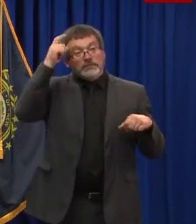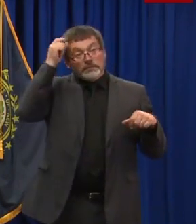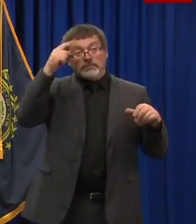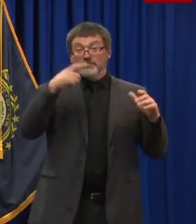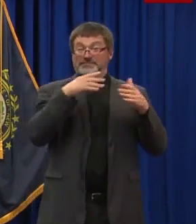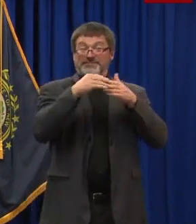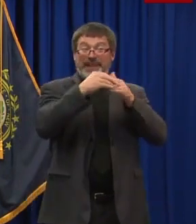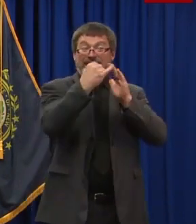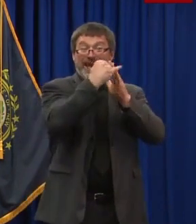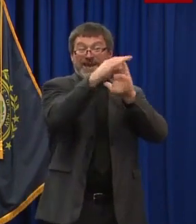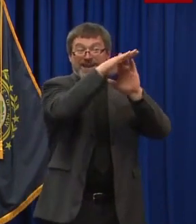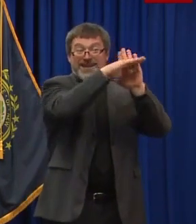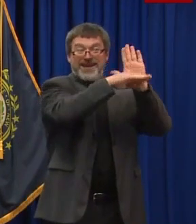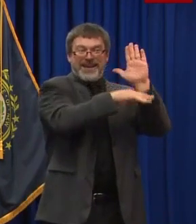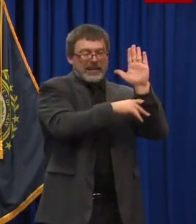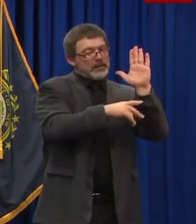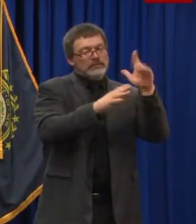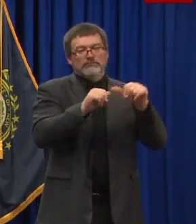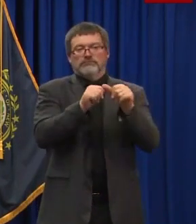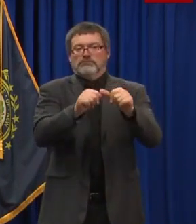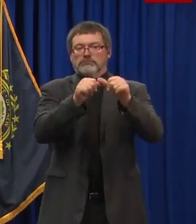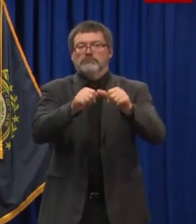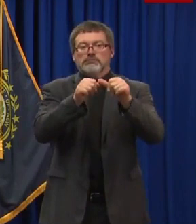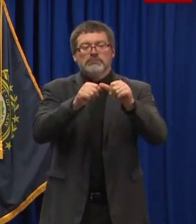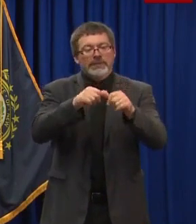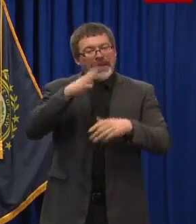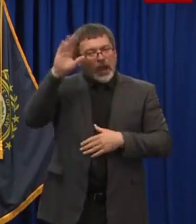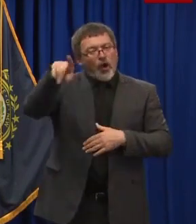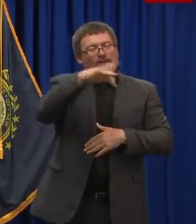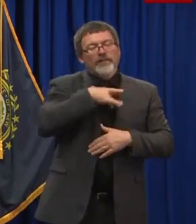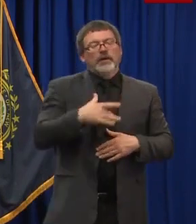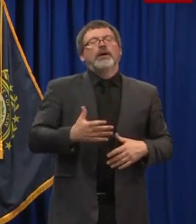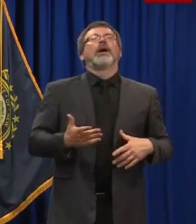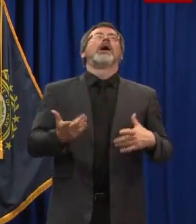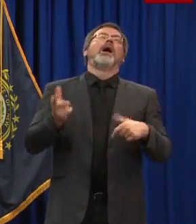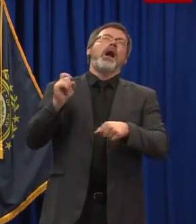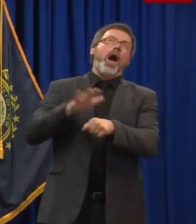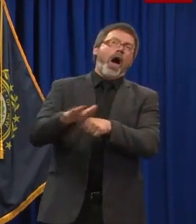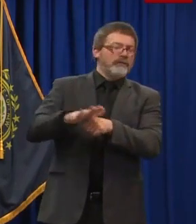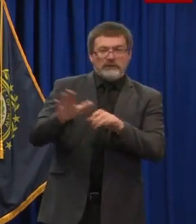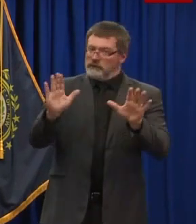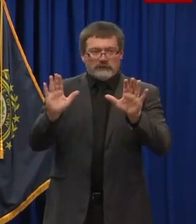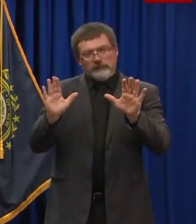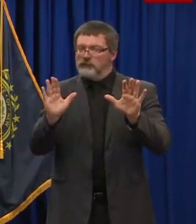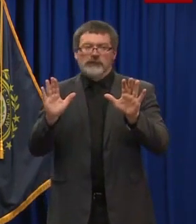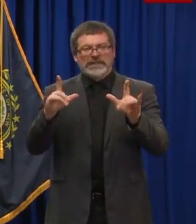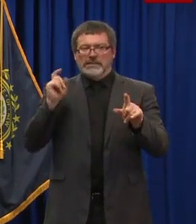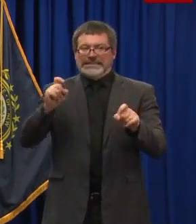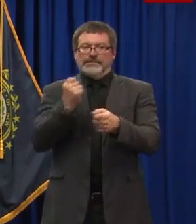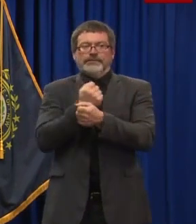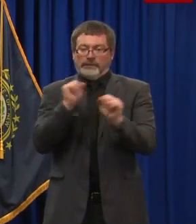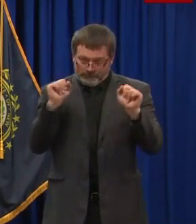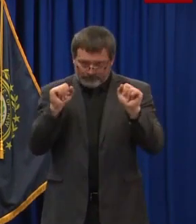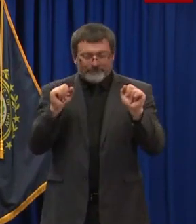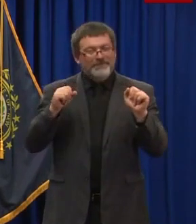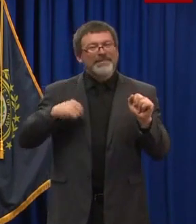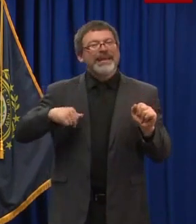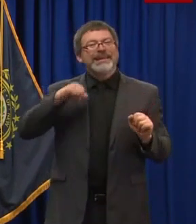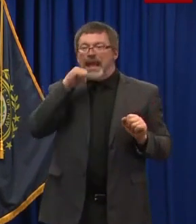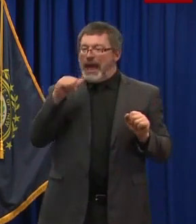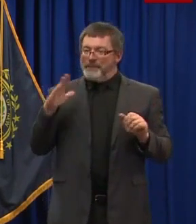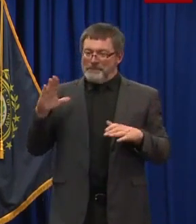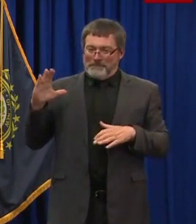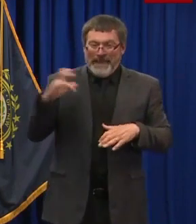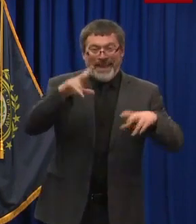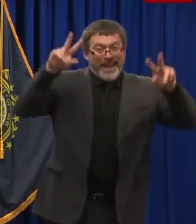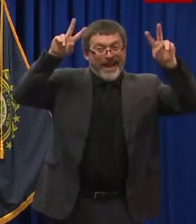people might be tired of hearing the term the new normal, but it is the new normal, at least for the time being. I think the next big inflection point we'll see is come September when we start looking